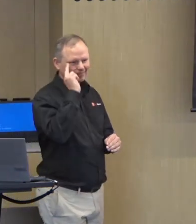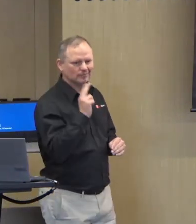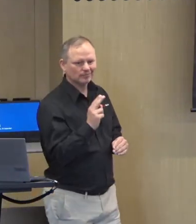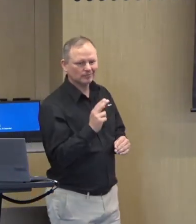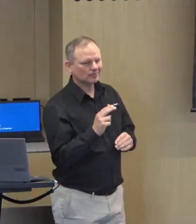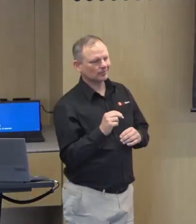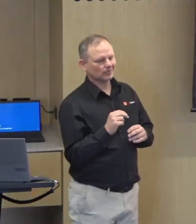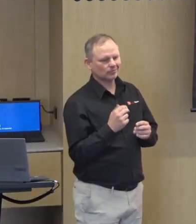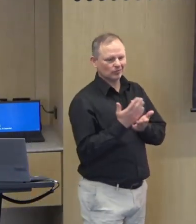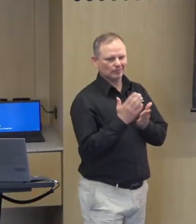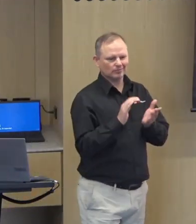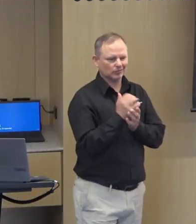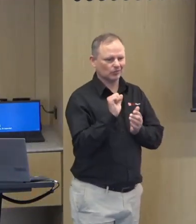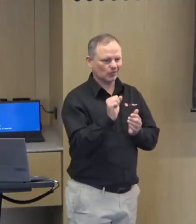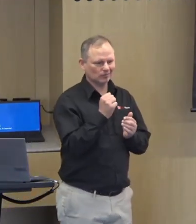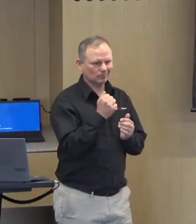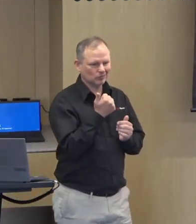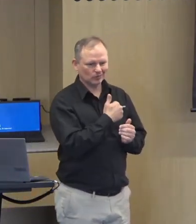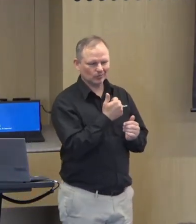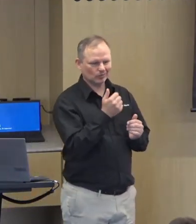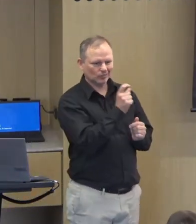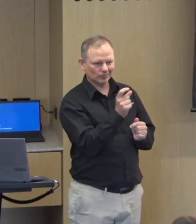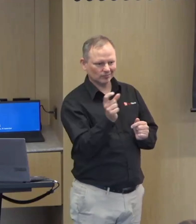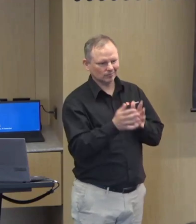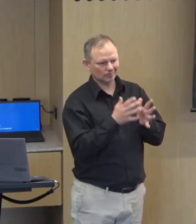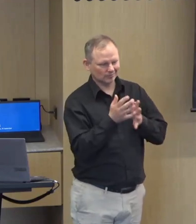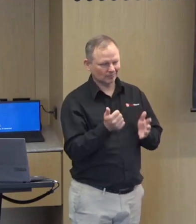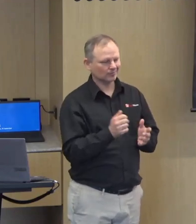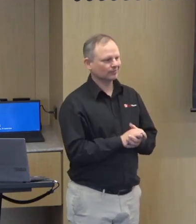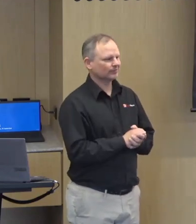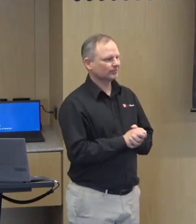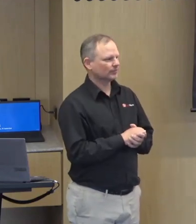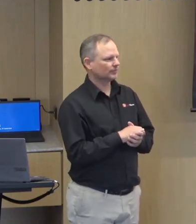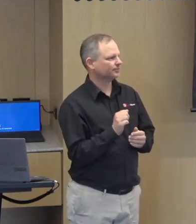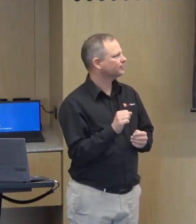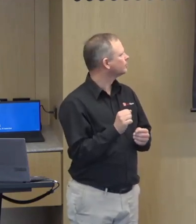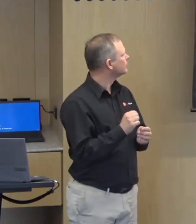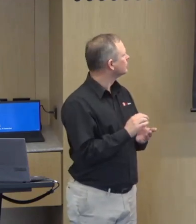Thanks, Amy. Much appreciated. I really, they were lovely words. Thank you.